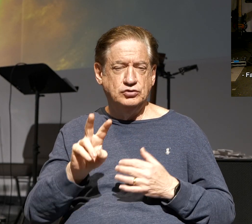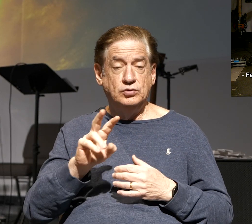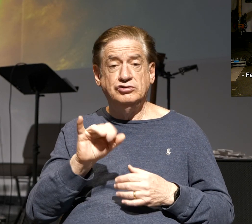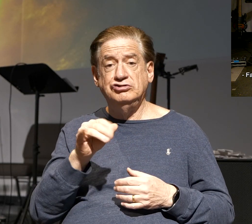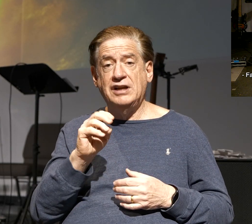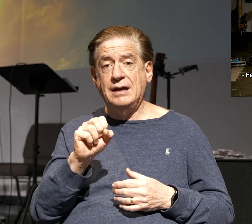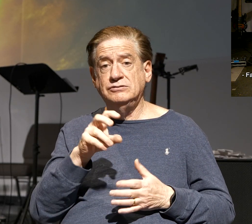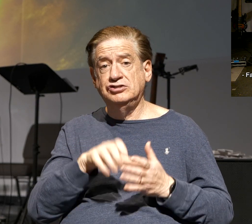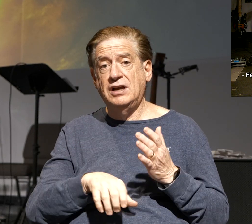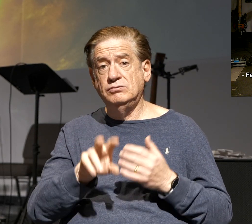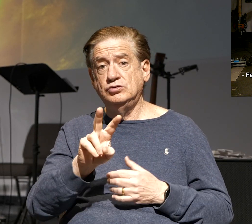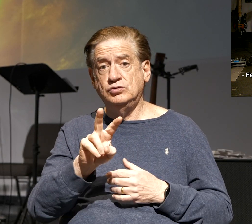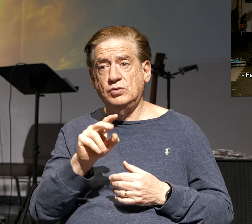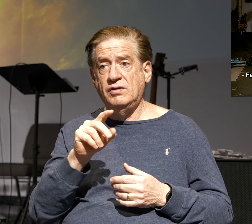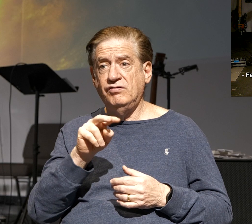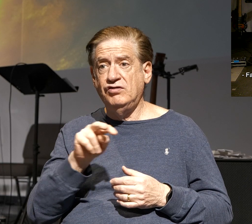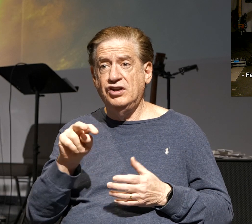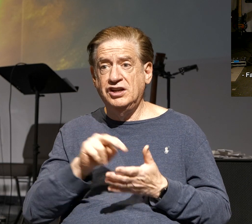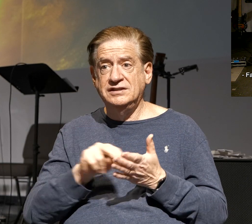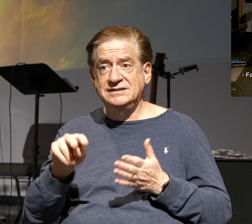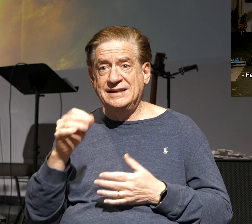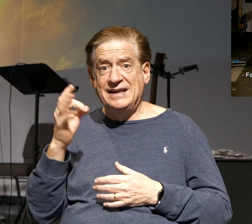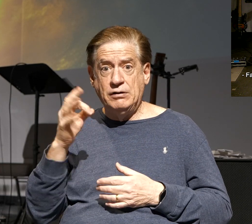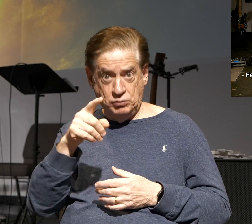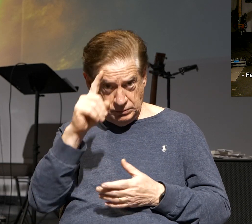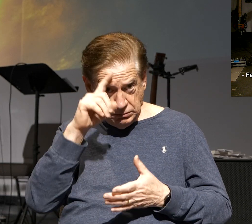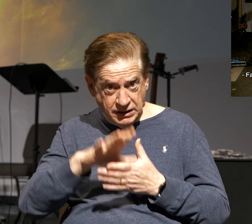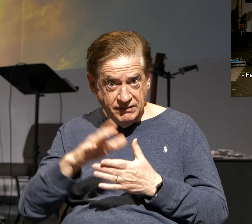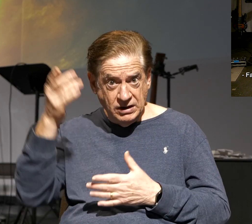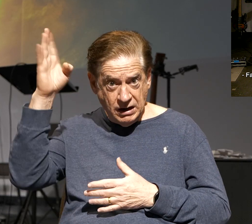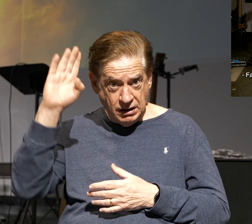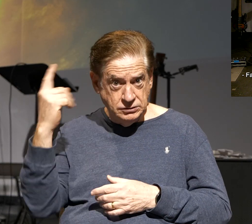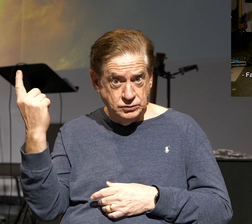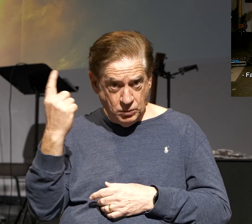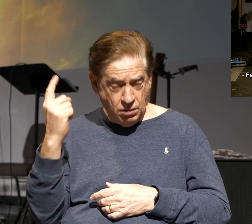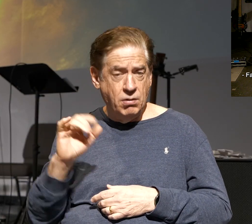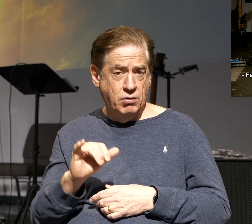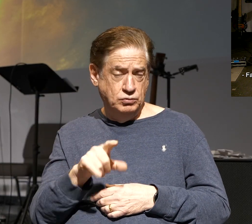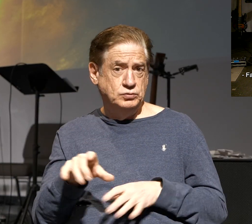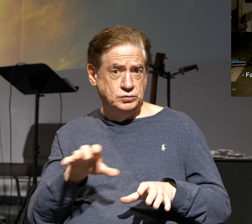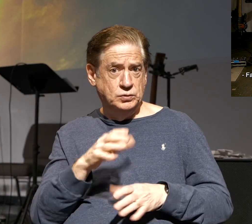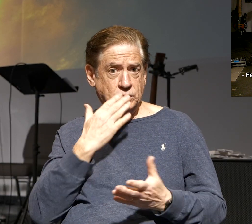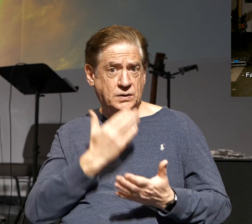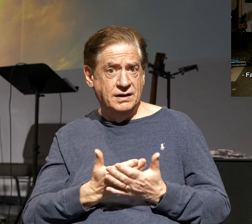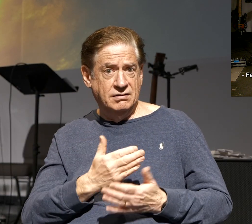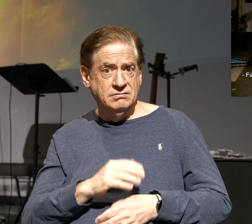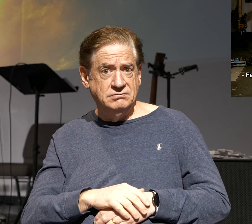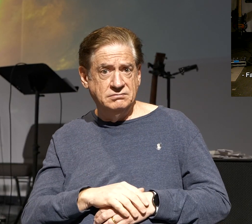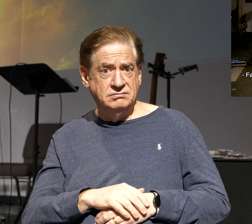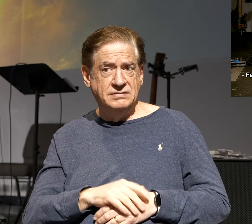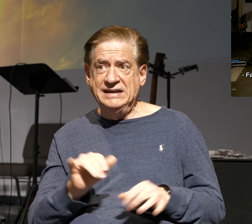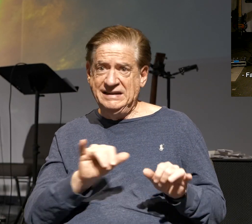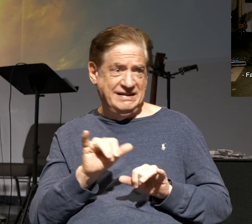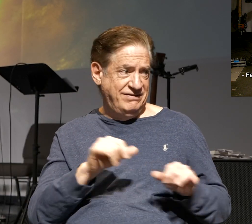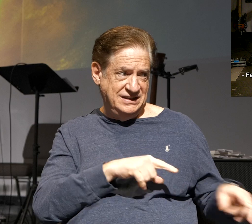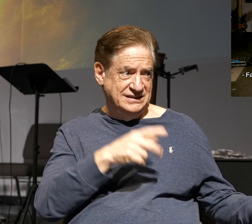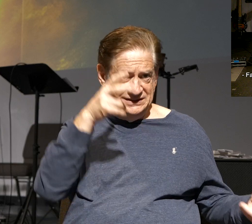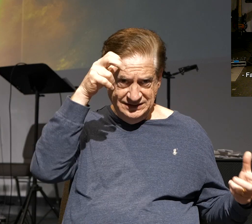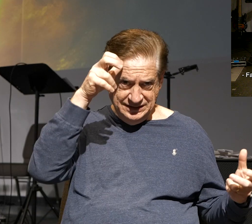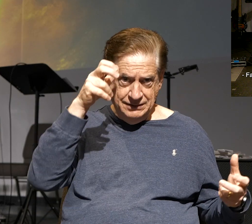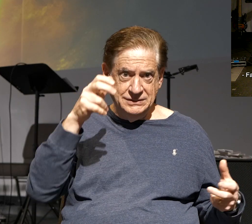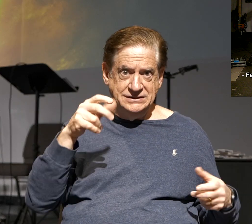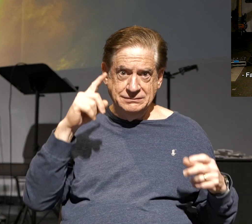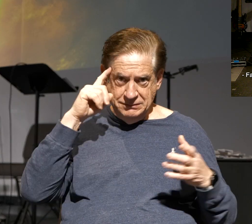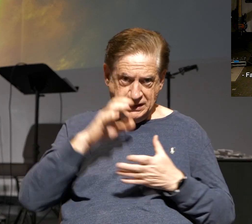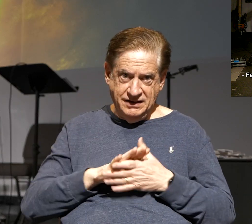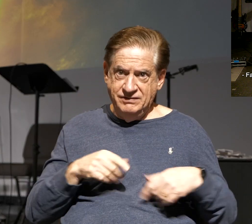James chapter 2 verse 19, he says, oh, you believe that God is one? You do well. Even demons believe and